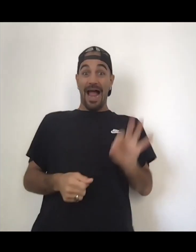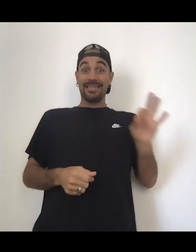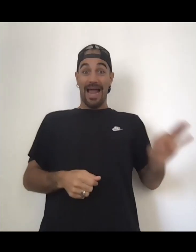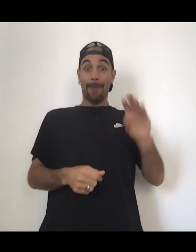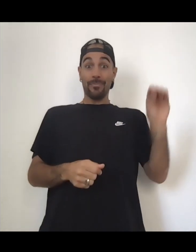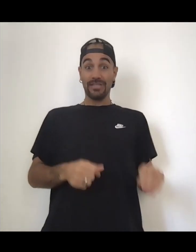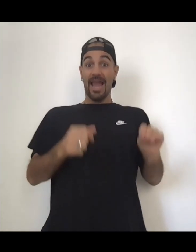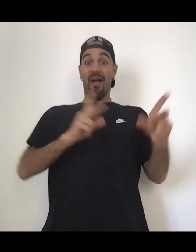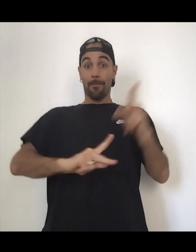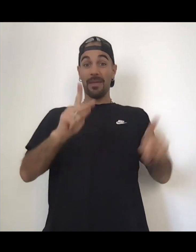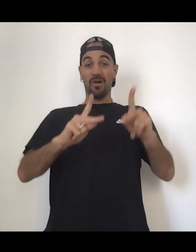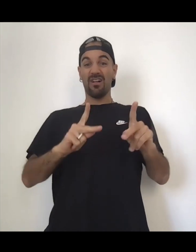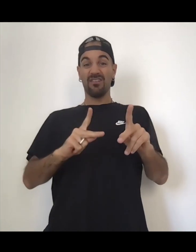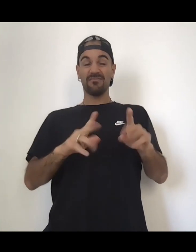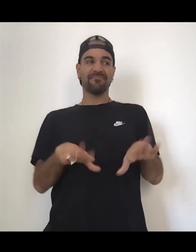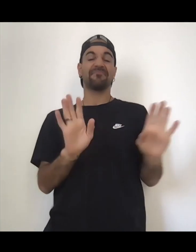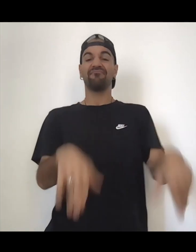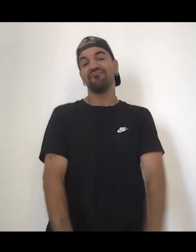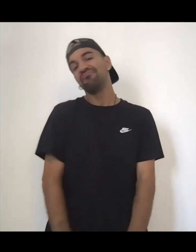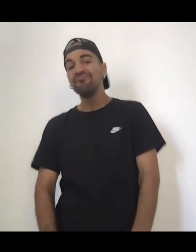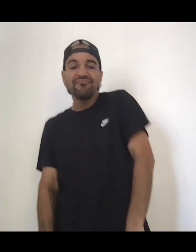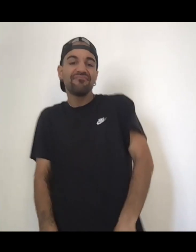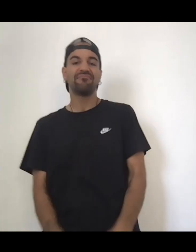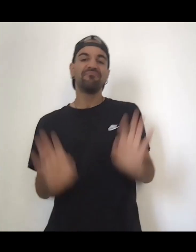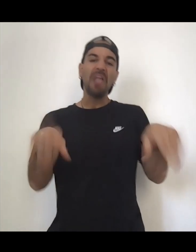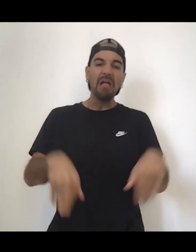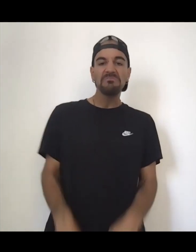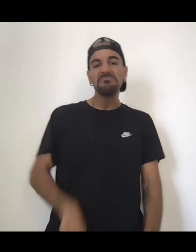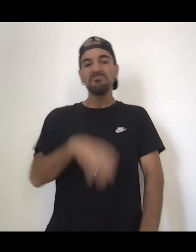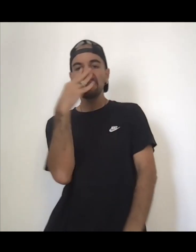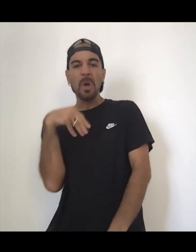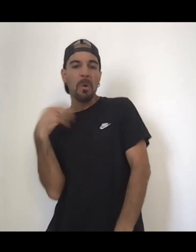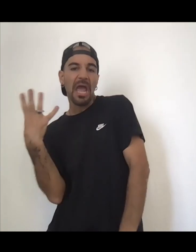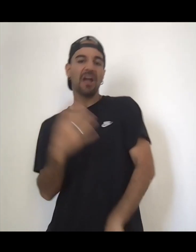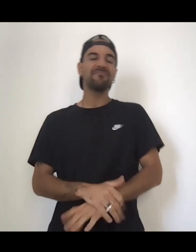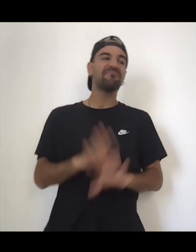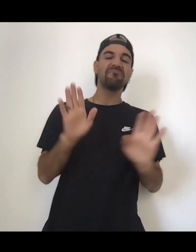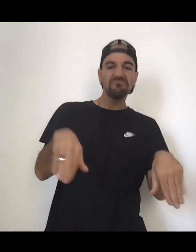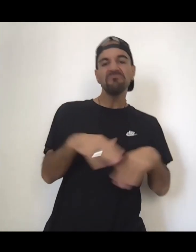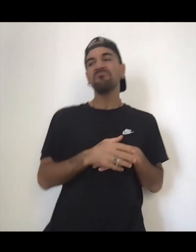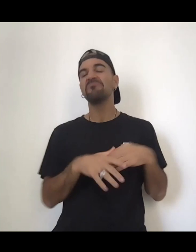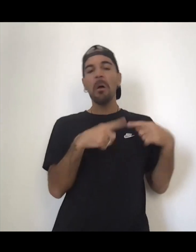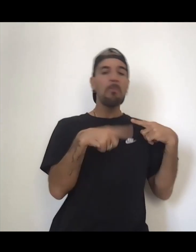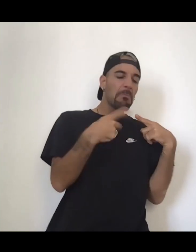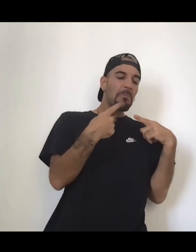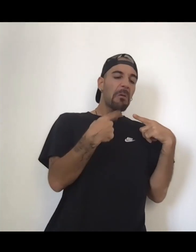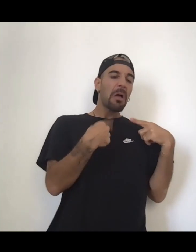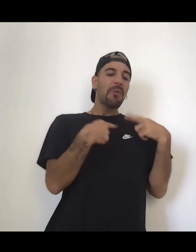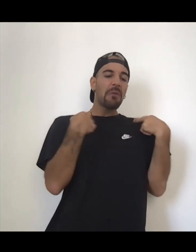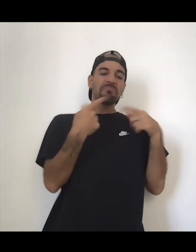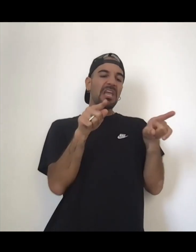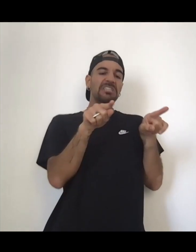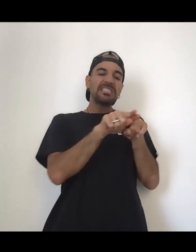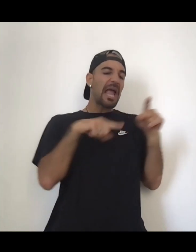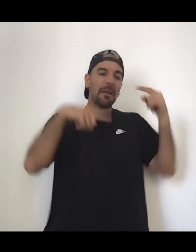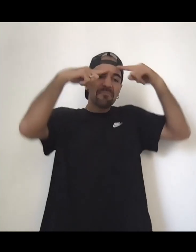going to include other people and pay them fairly and share wealth and allow access and all these other things but like in order to